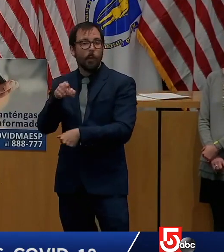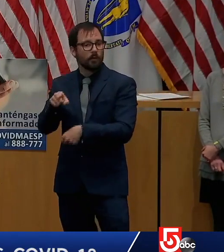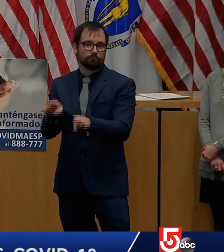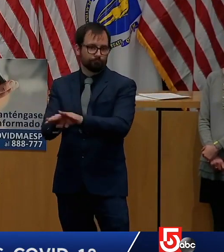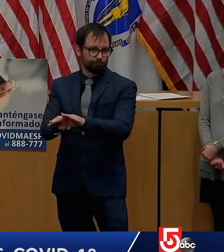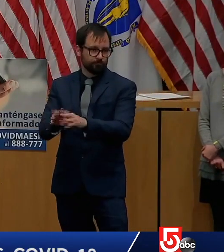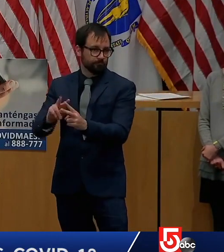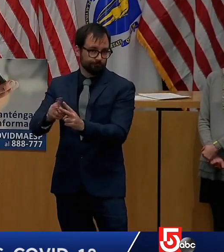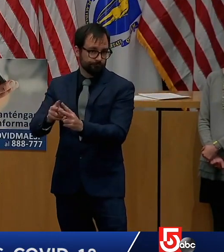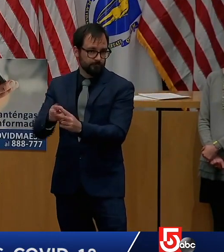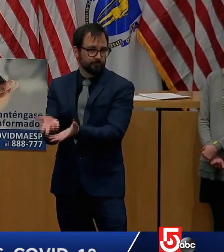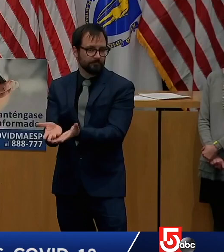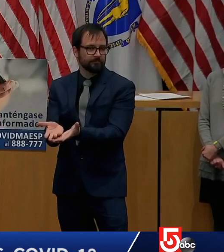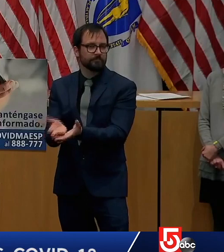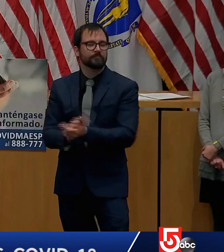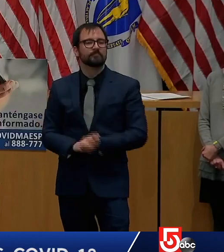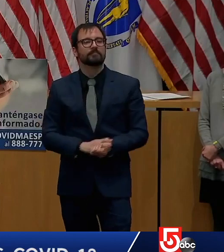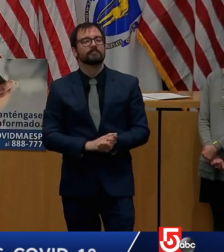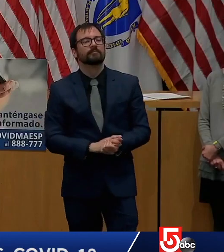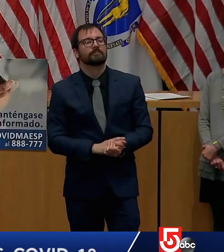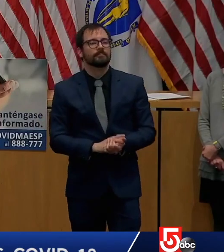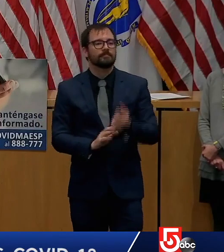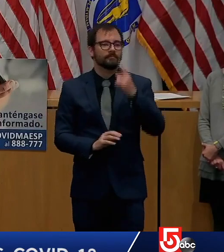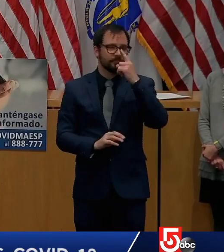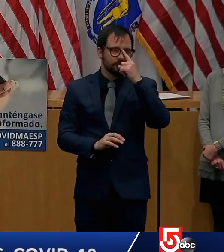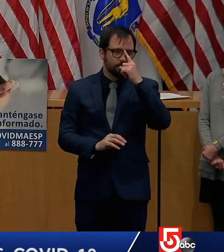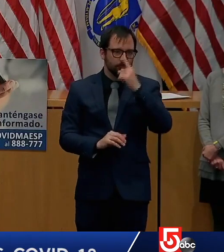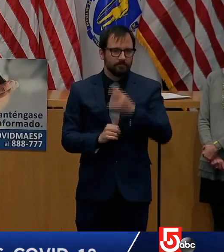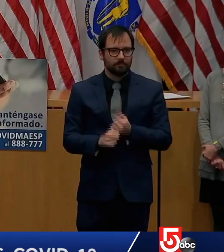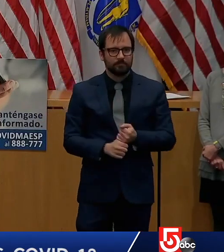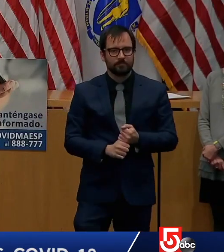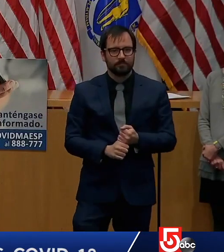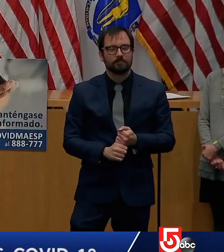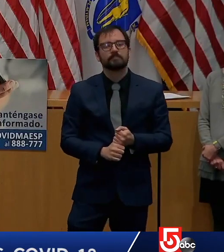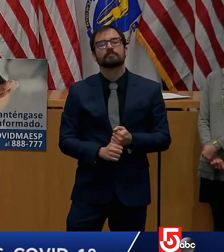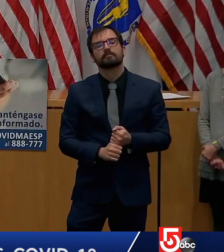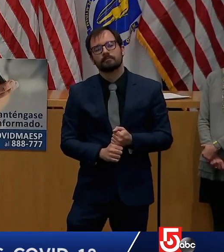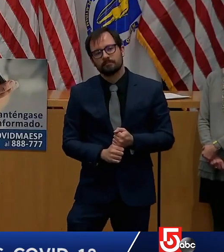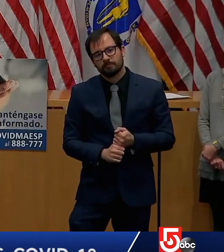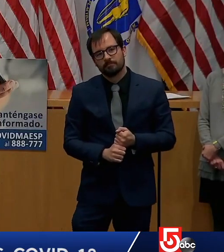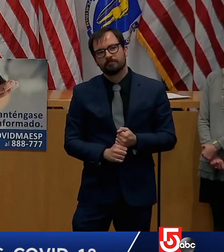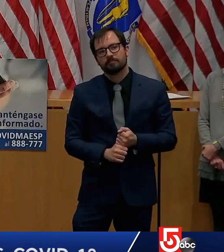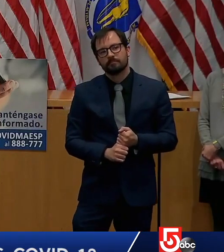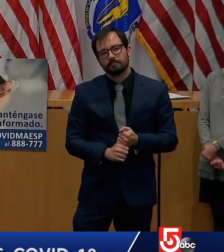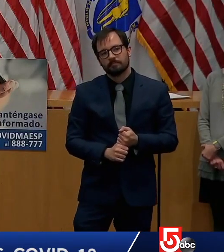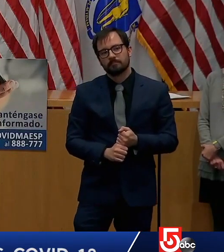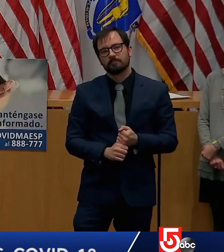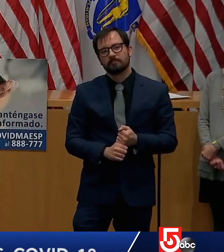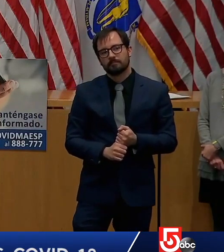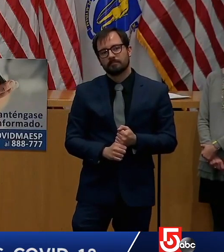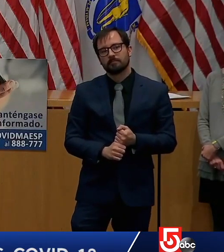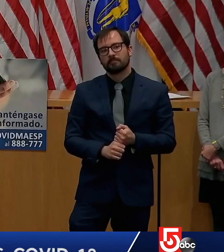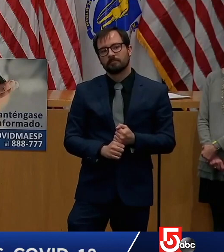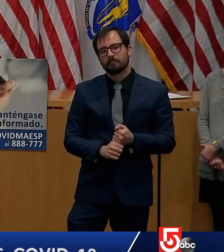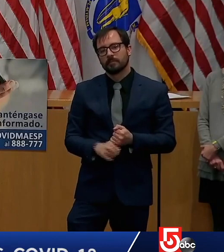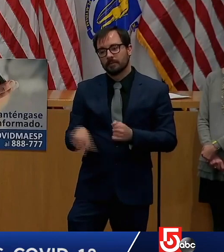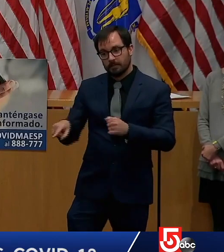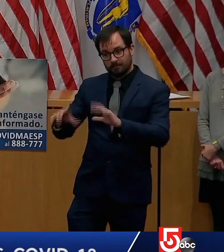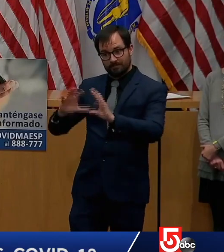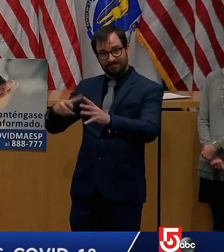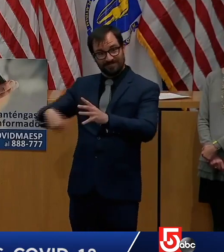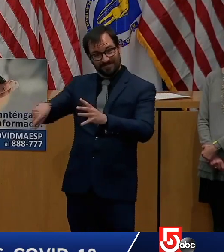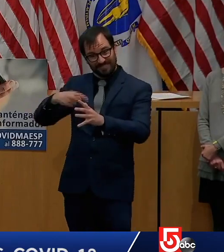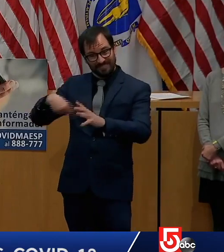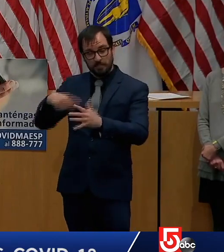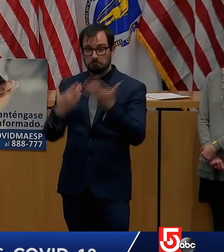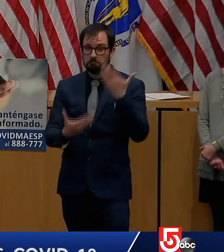when we believe it is safe and appropriate to open the doors and then make rules and regulations and